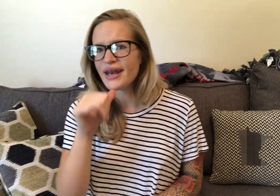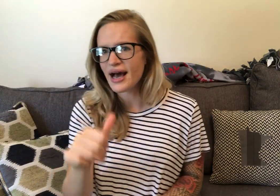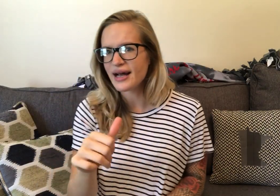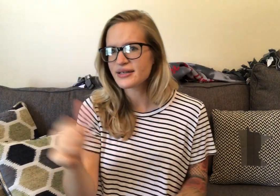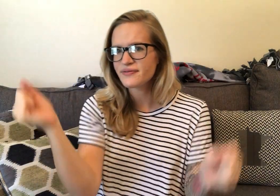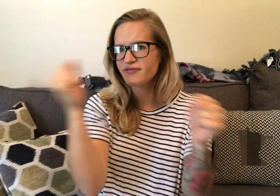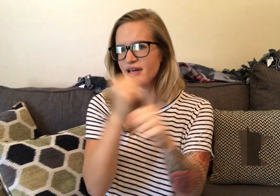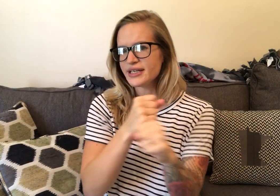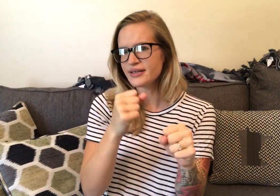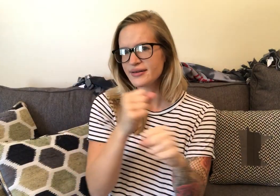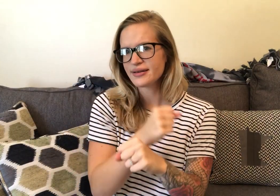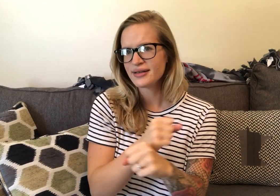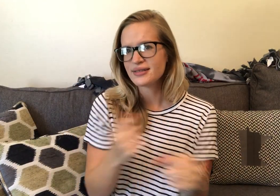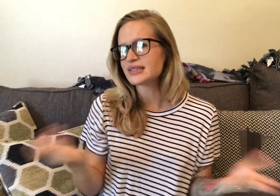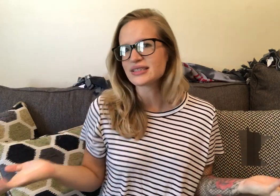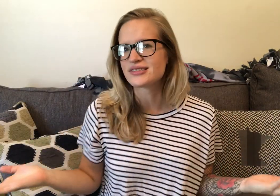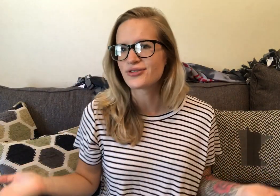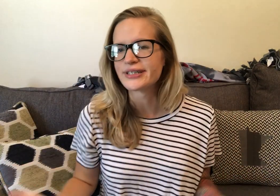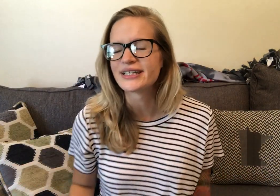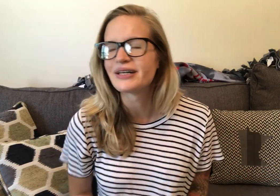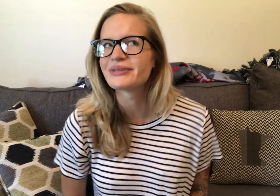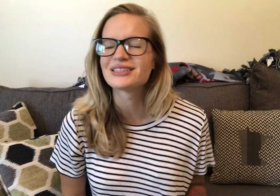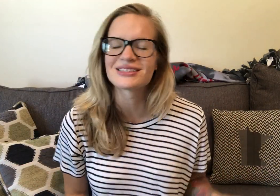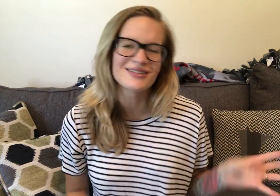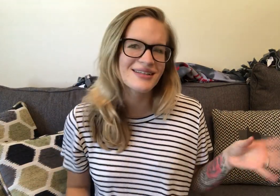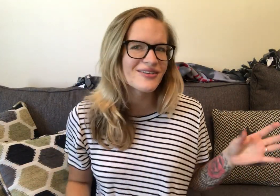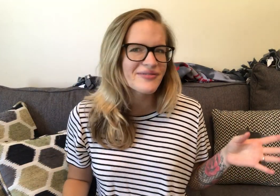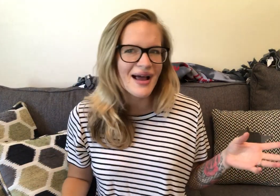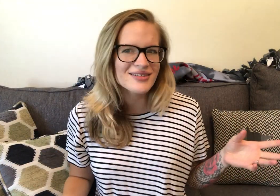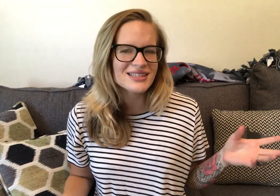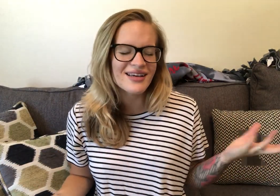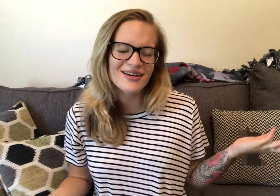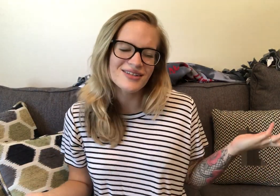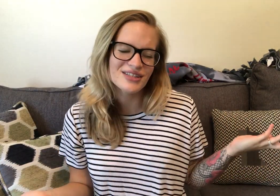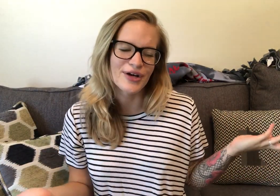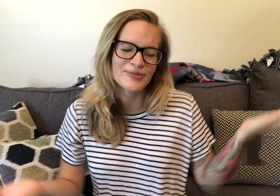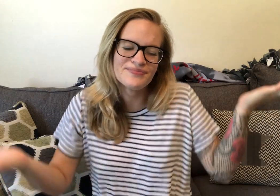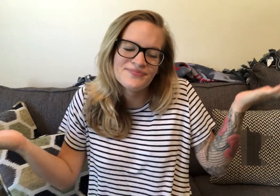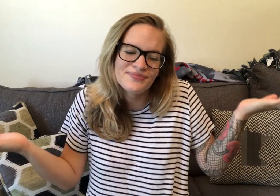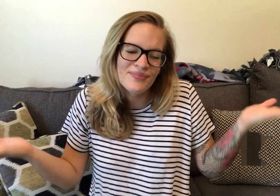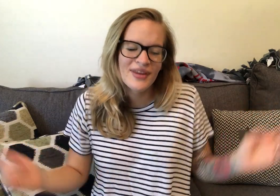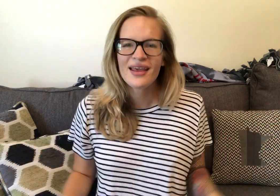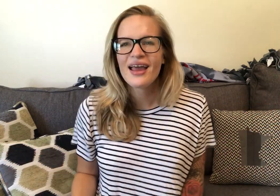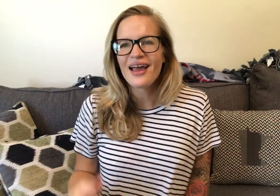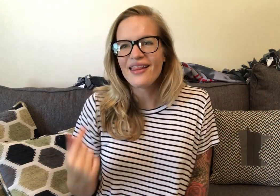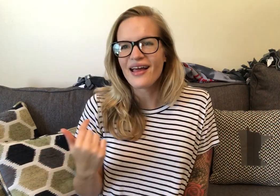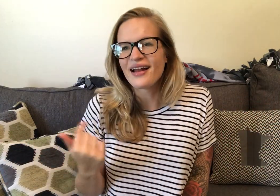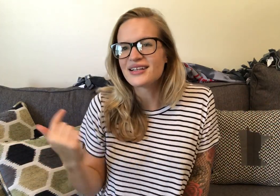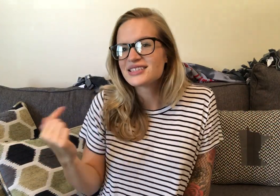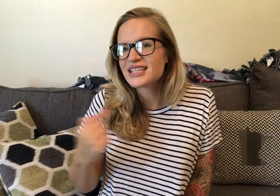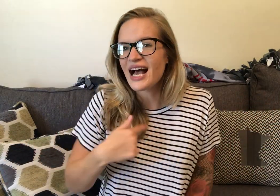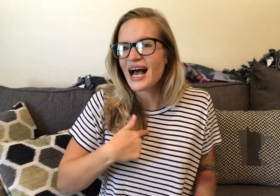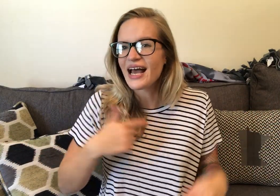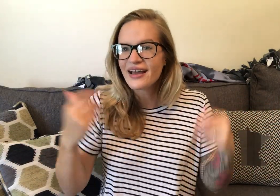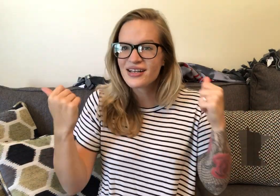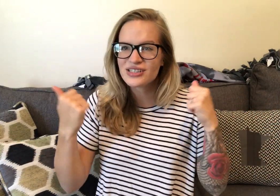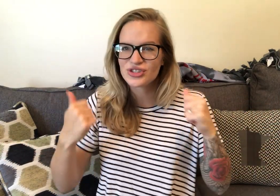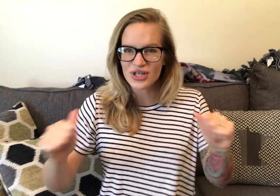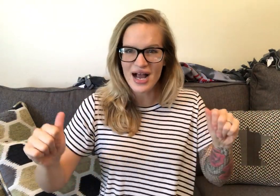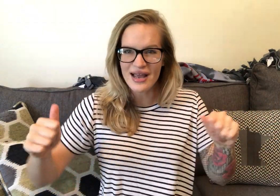not fight. Just to shorten it up because it's a little fast there. So, and then it's I try